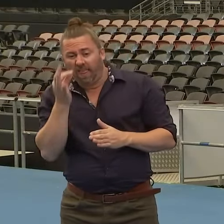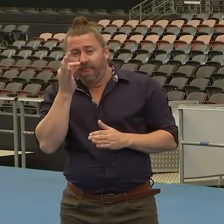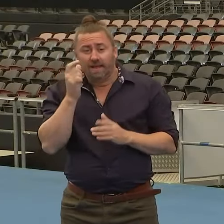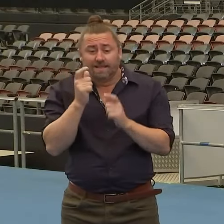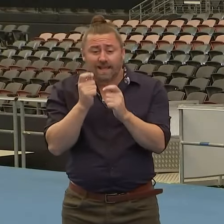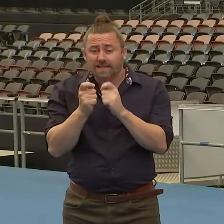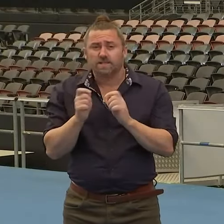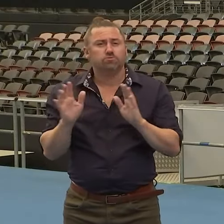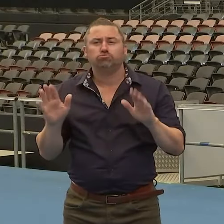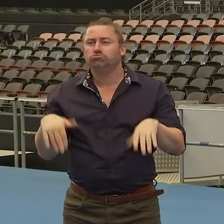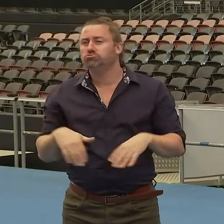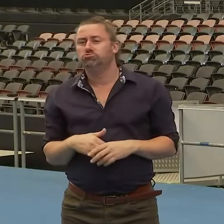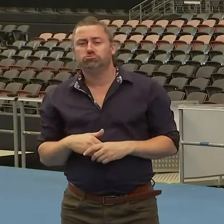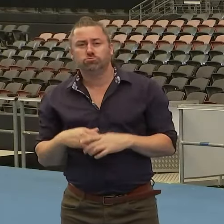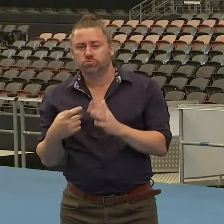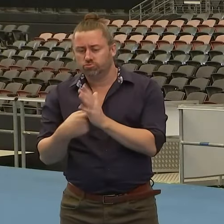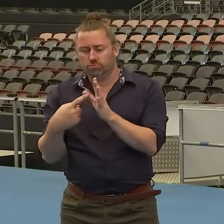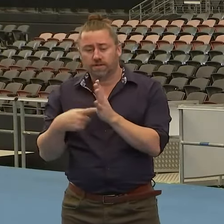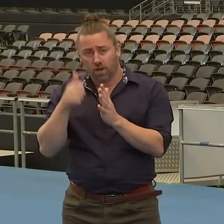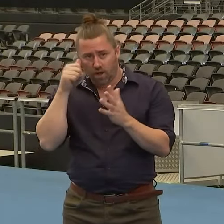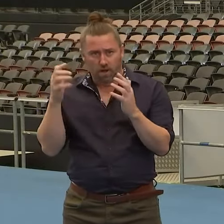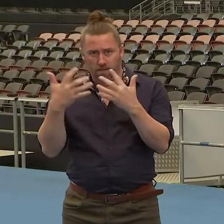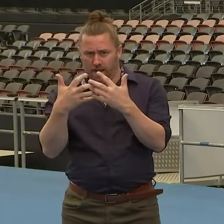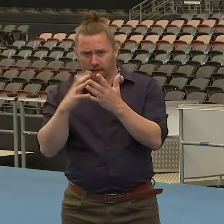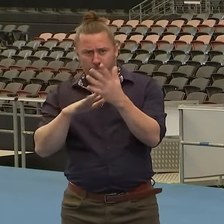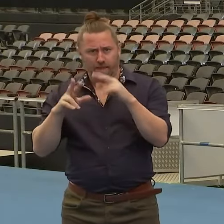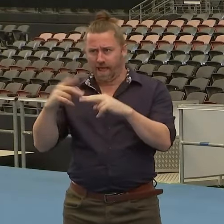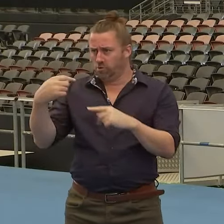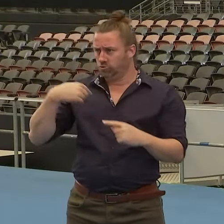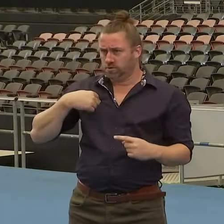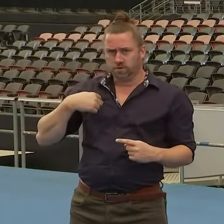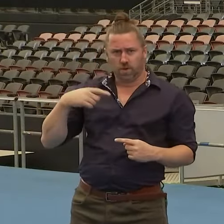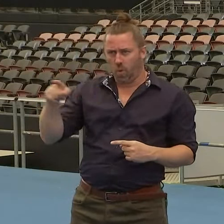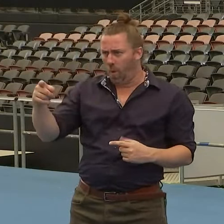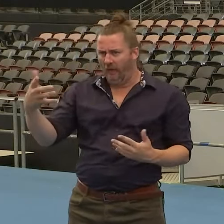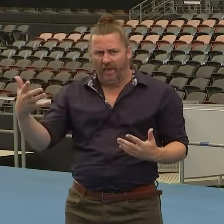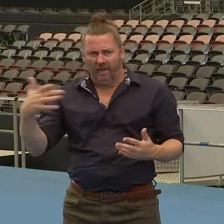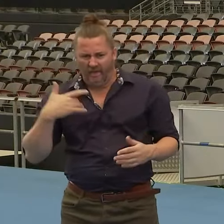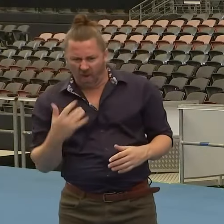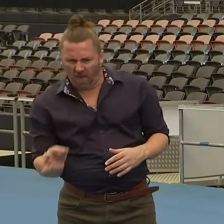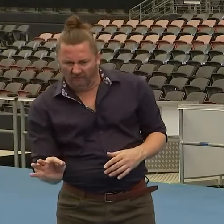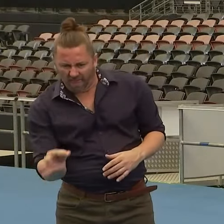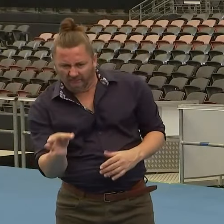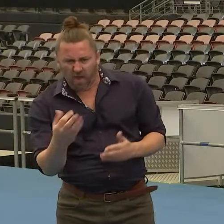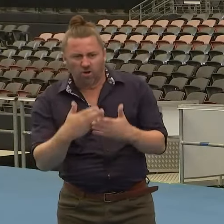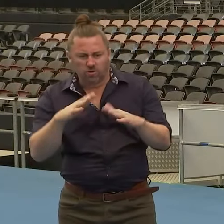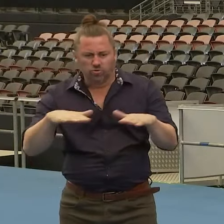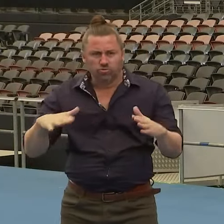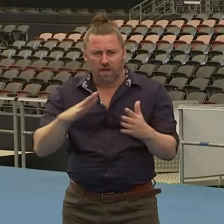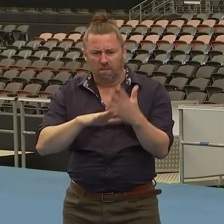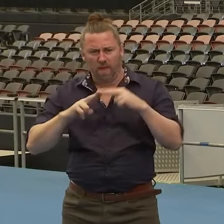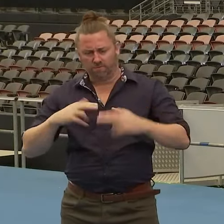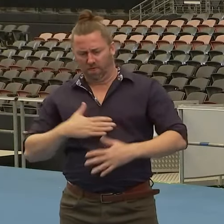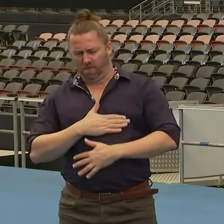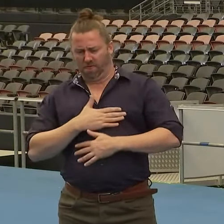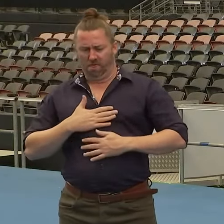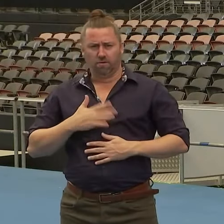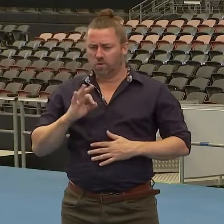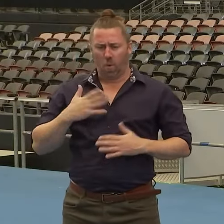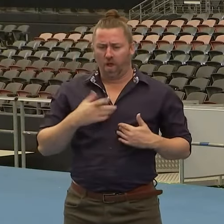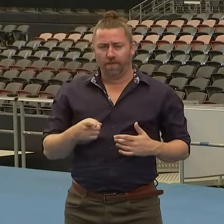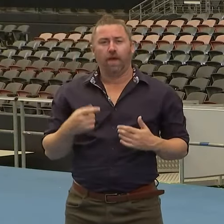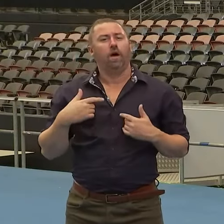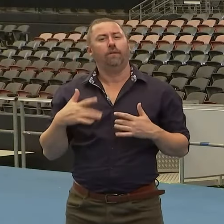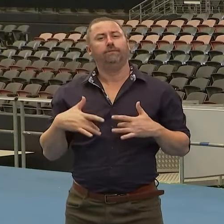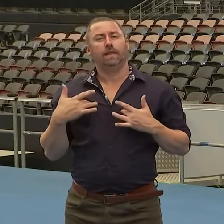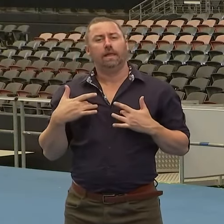many parents have raised with me concerns about how they would administer these tests to their children. So I think we've reached a